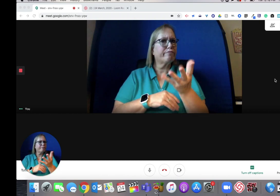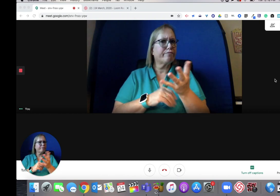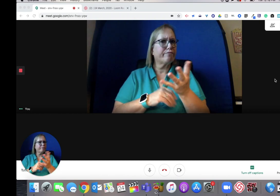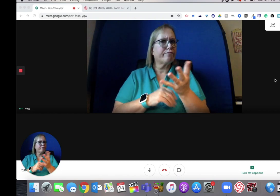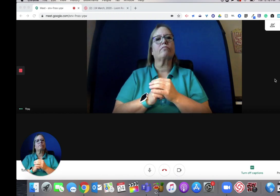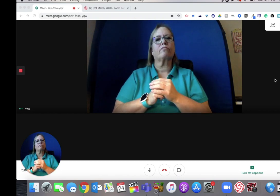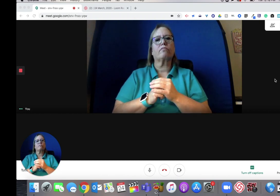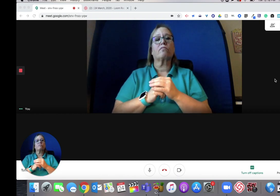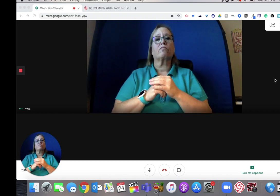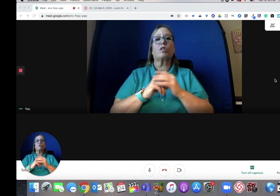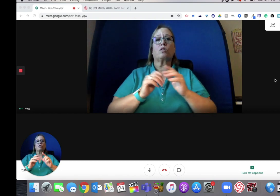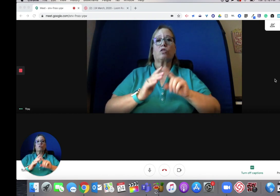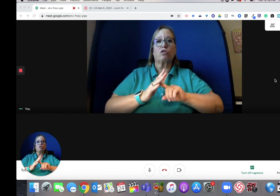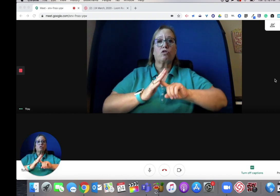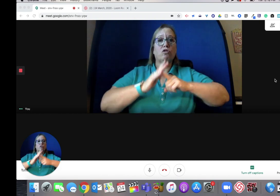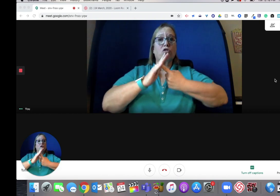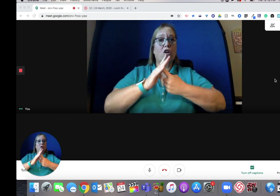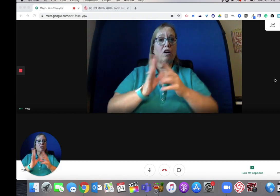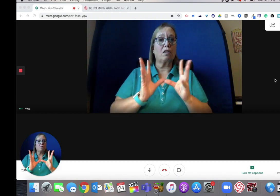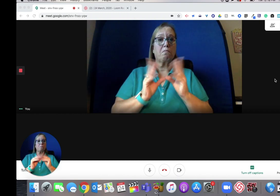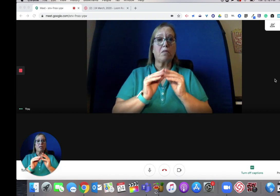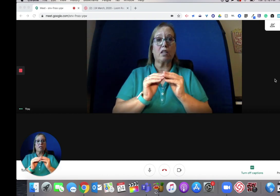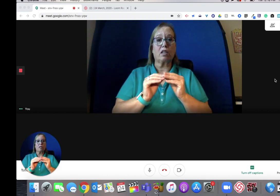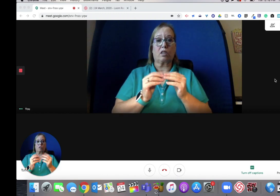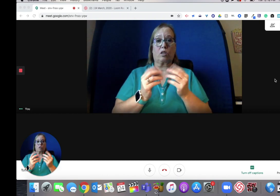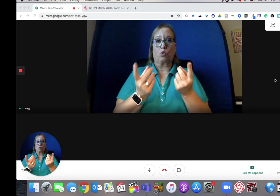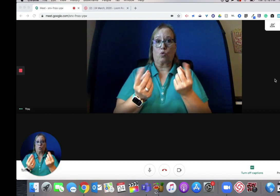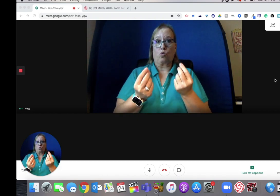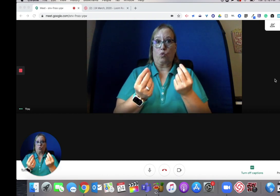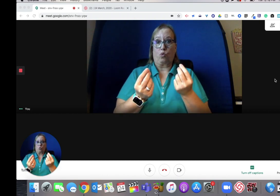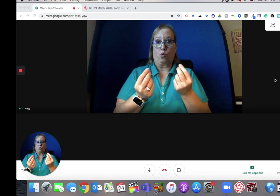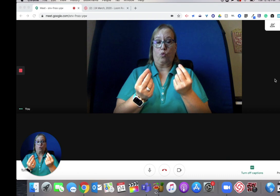noticed that I forgot to let you guys know, when we start the meeting,